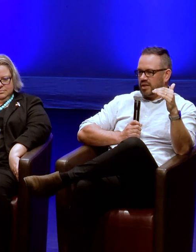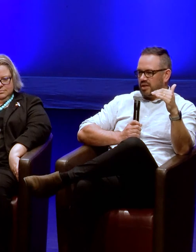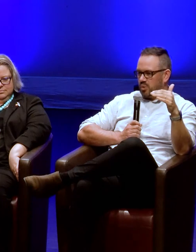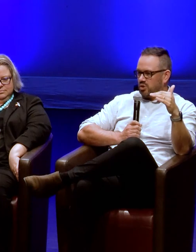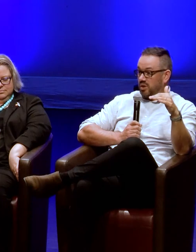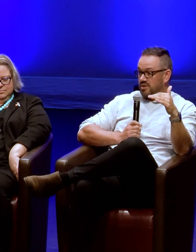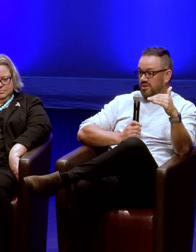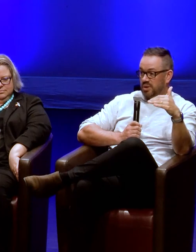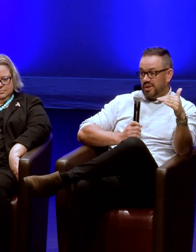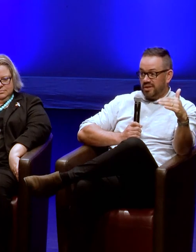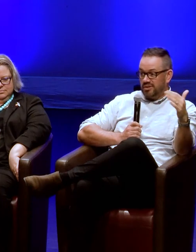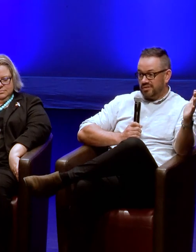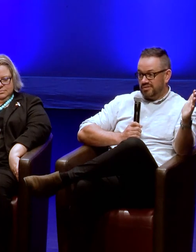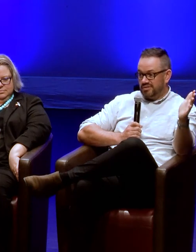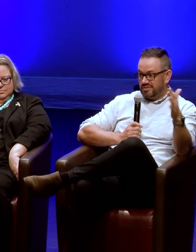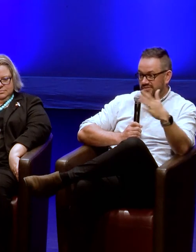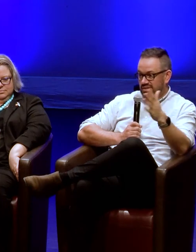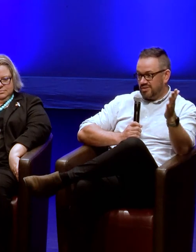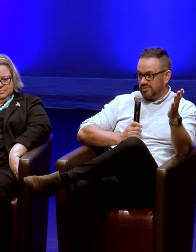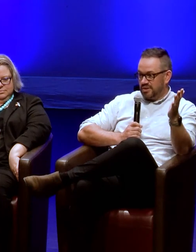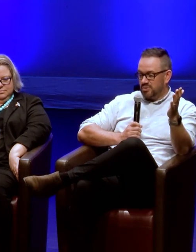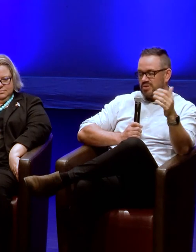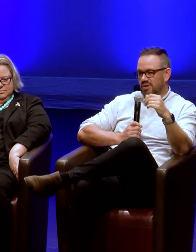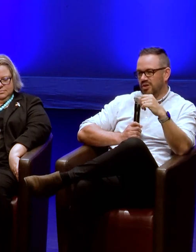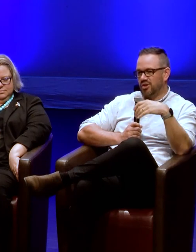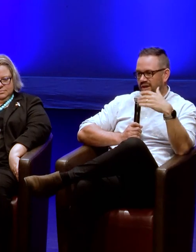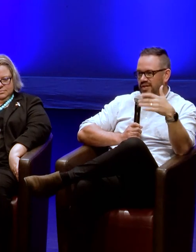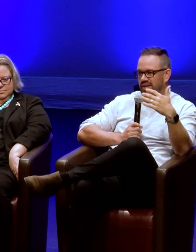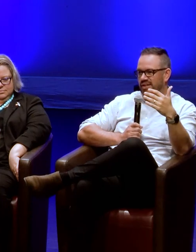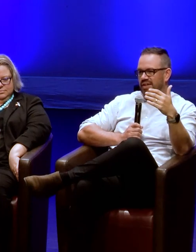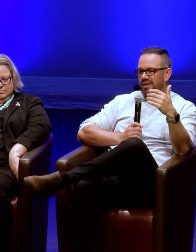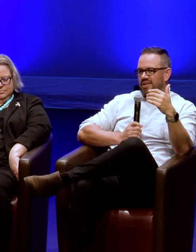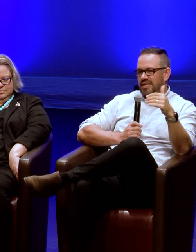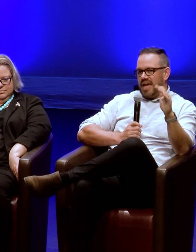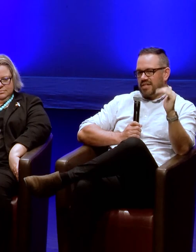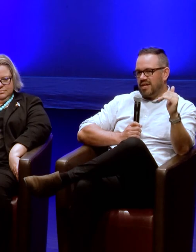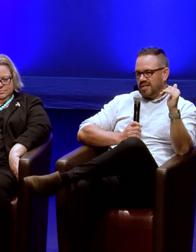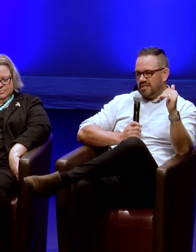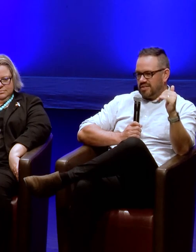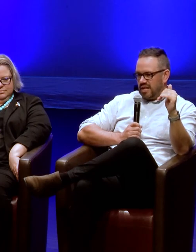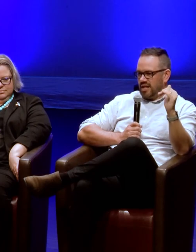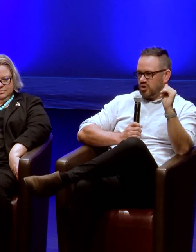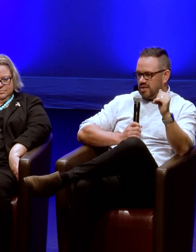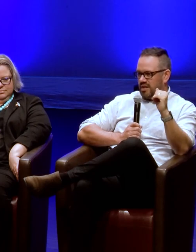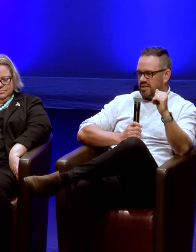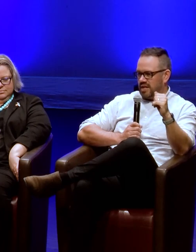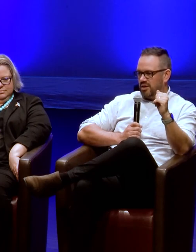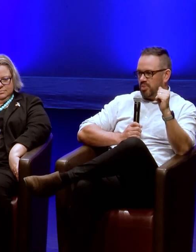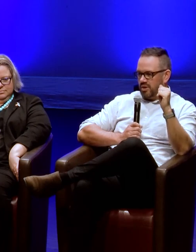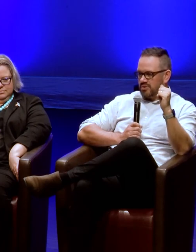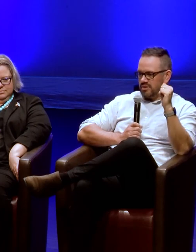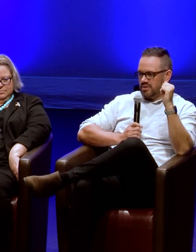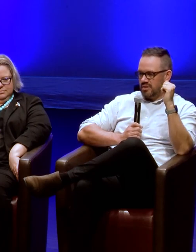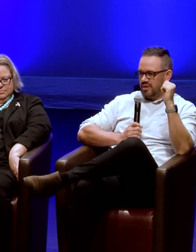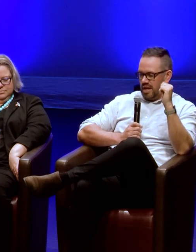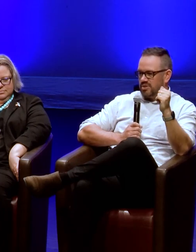very clear which audiences we were hitting on different levels. So, you know, kind of getting, having a teenager tag their dad in